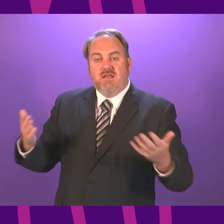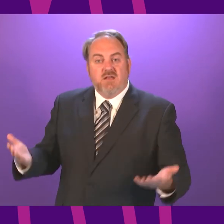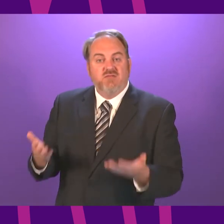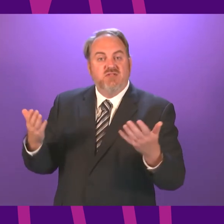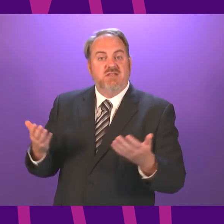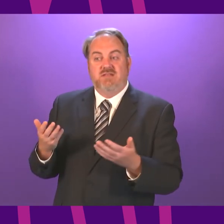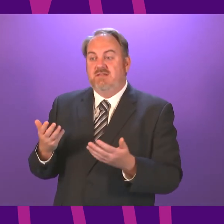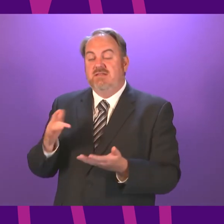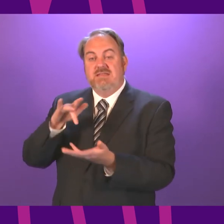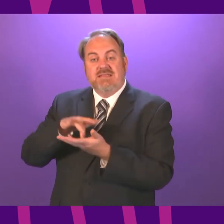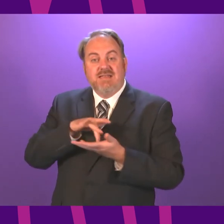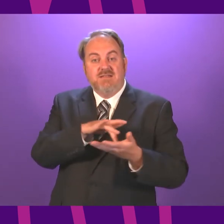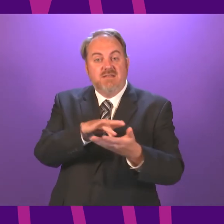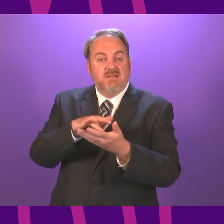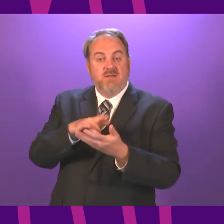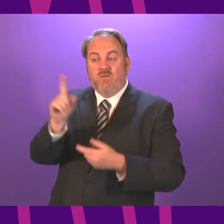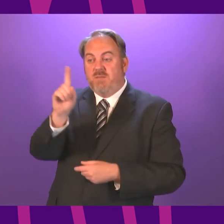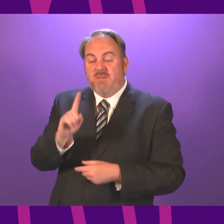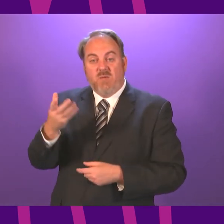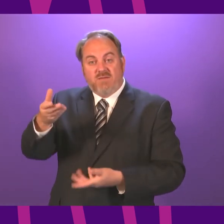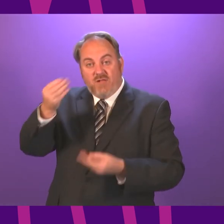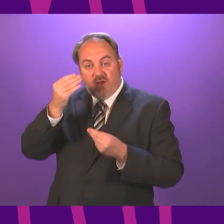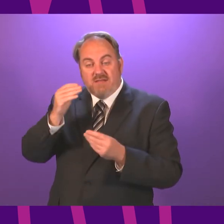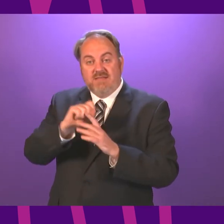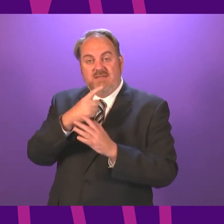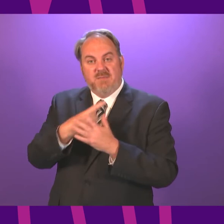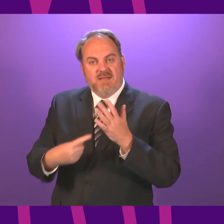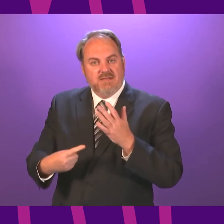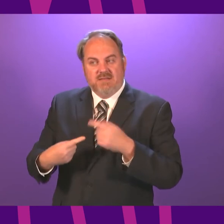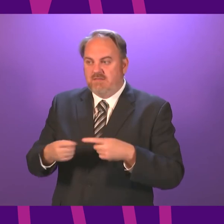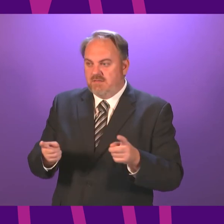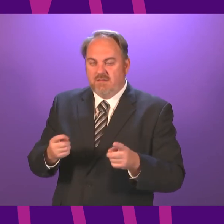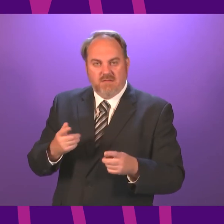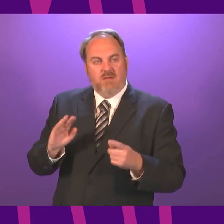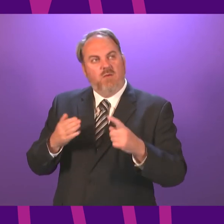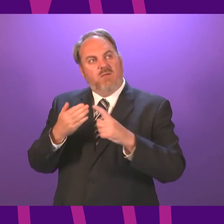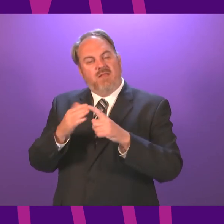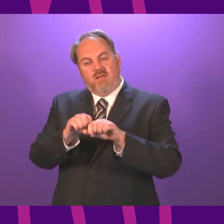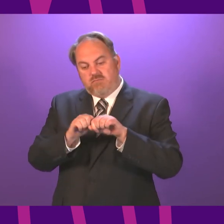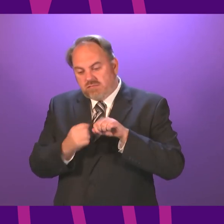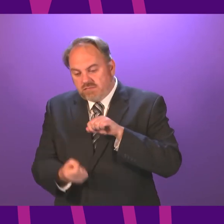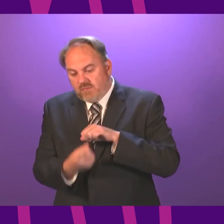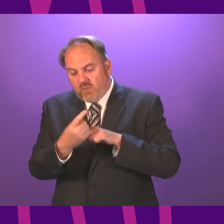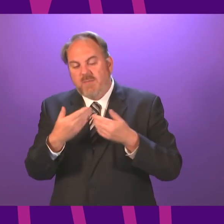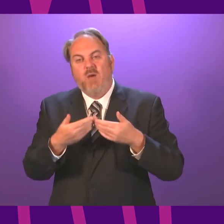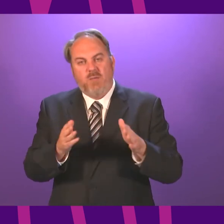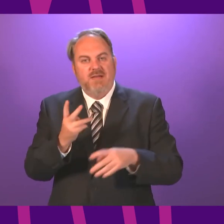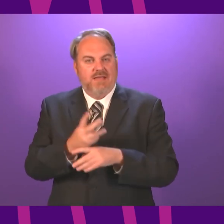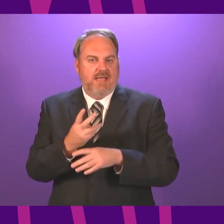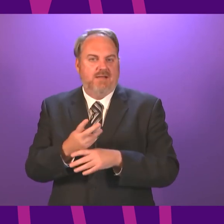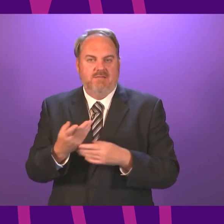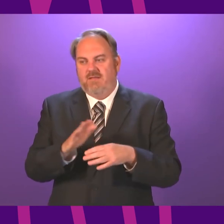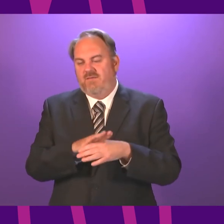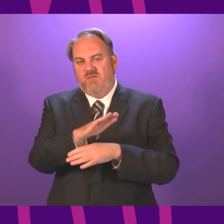learning disabilities, then I think that is a price people are willing to pay, albeit we all hope that that will not be for any longer than is necessary.